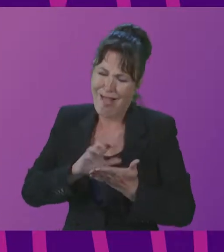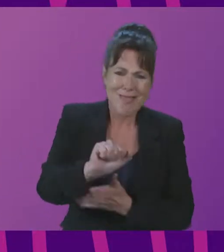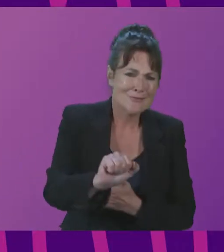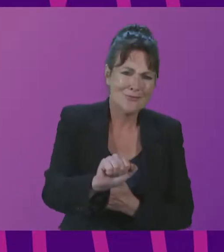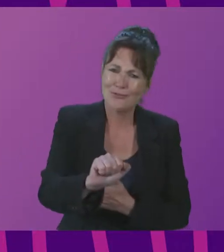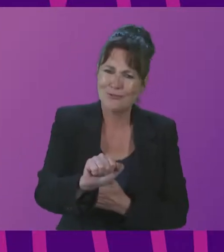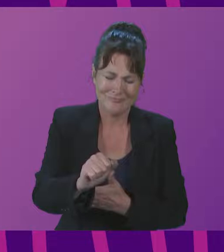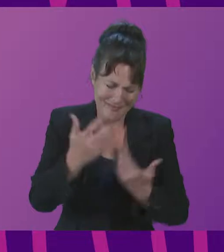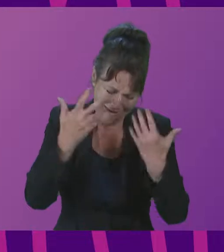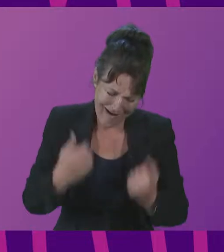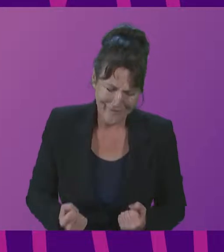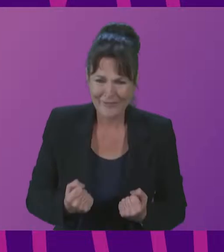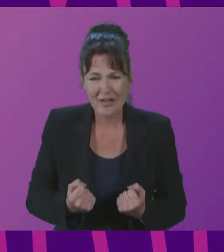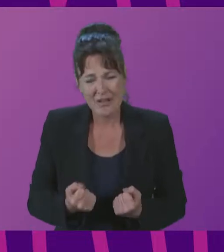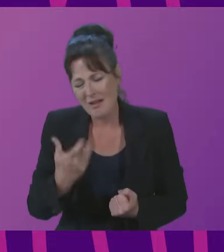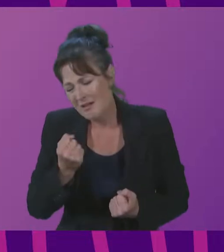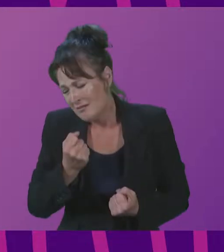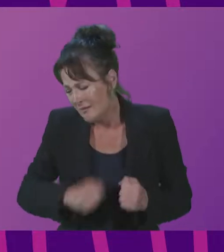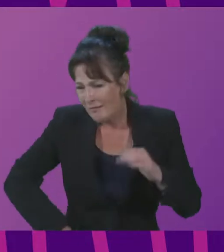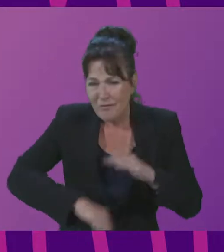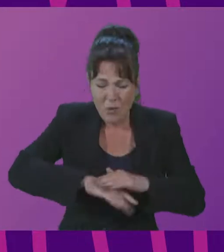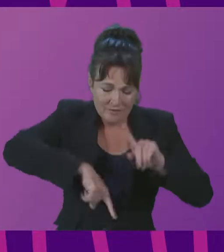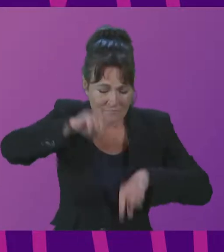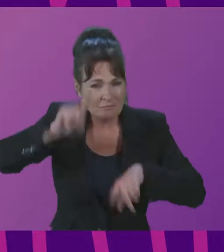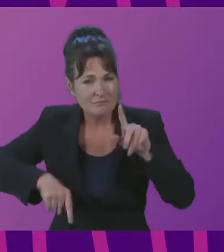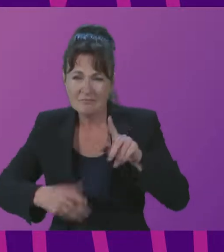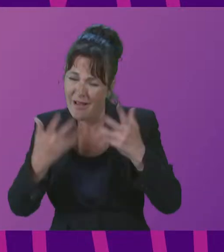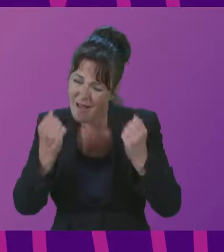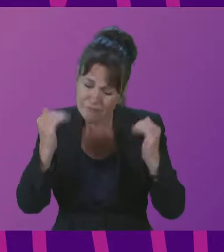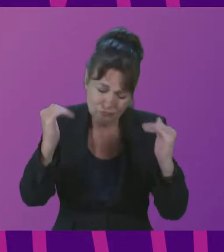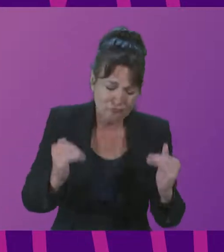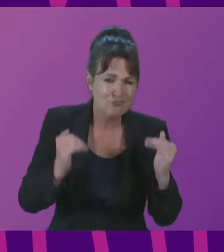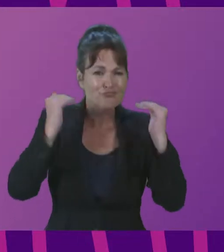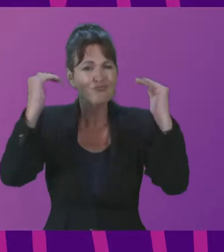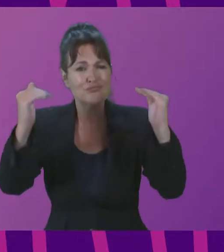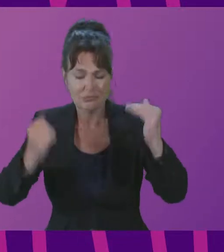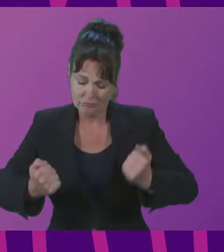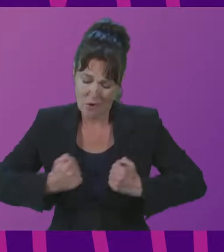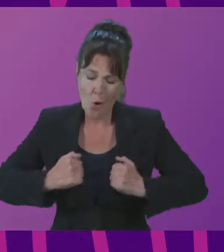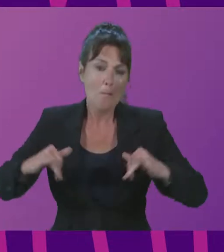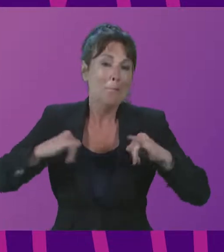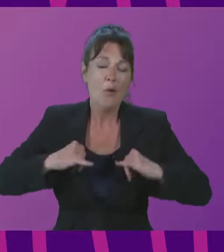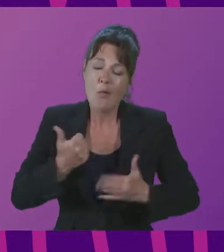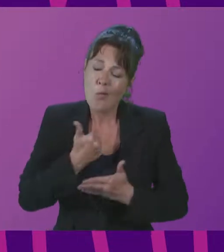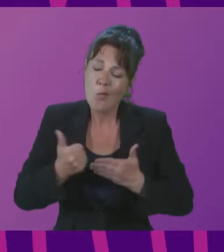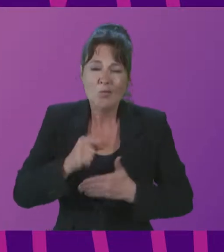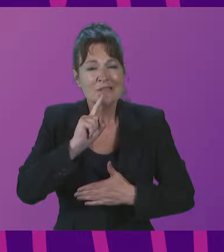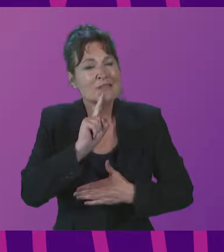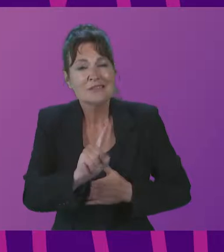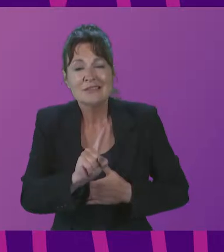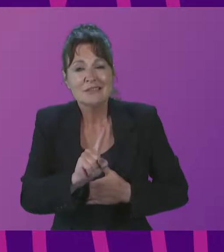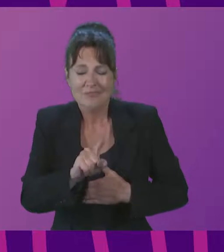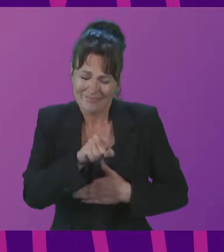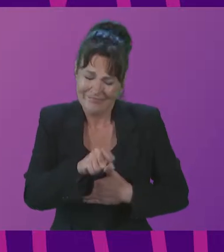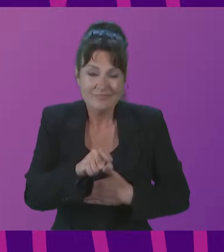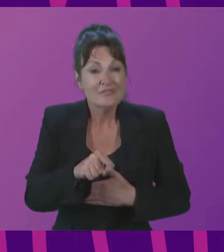of potential, full of quality and diversity. As Governor Rodrigo Garcia always say, São Paulo is